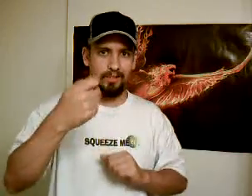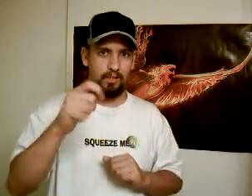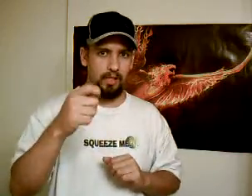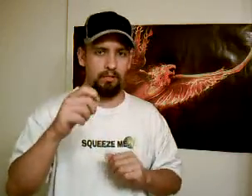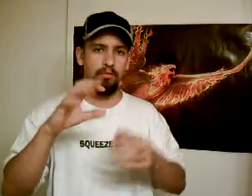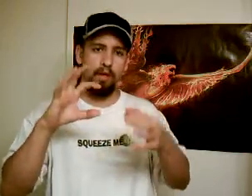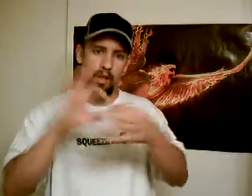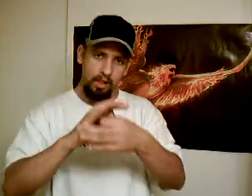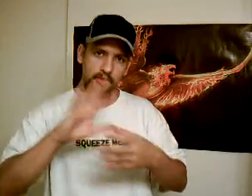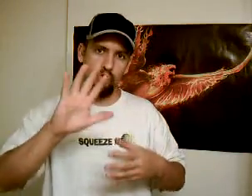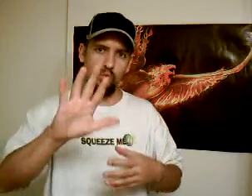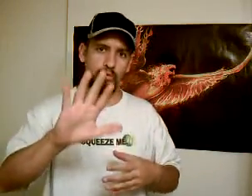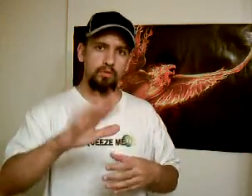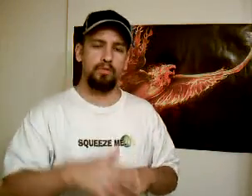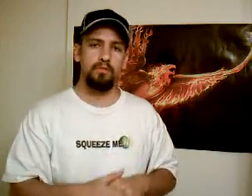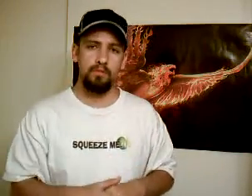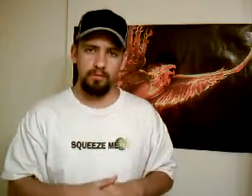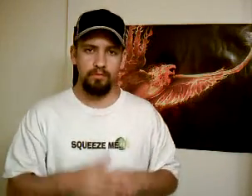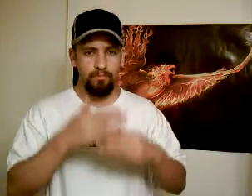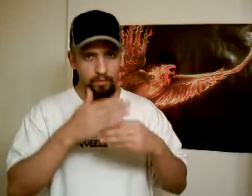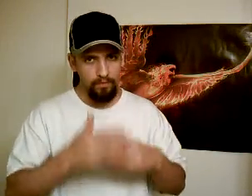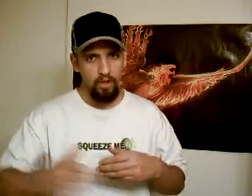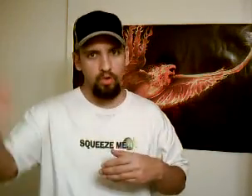12 12